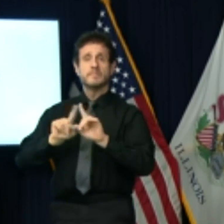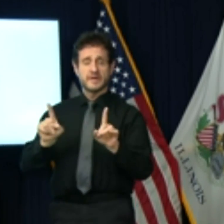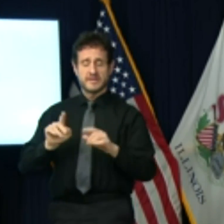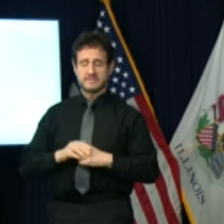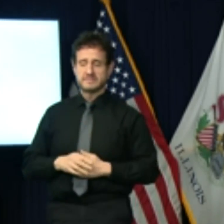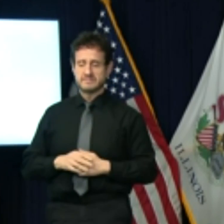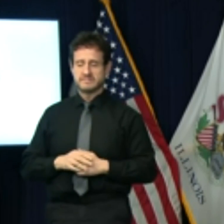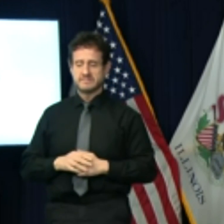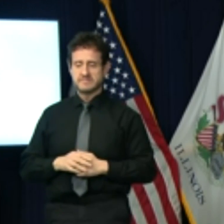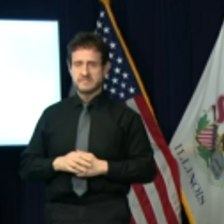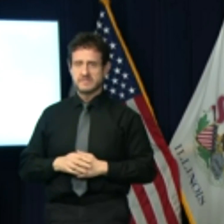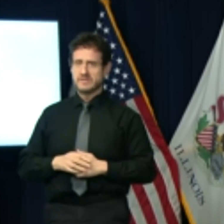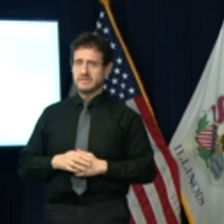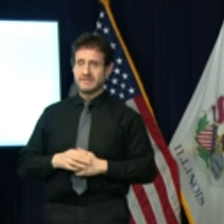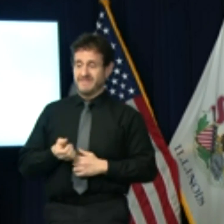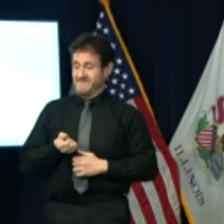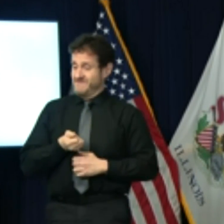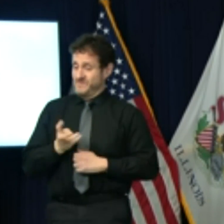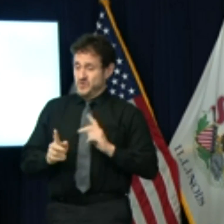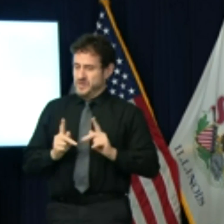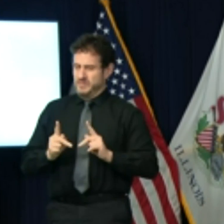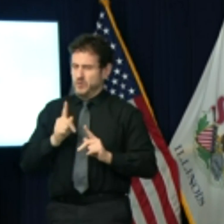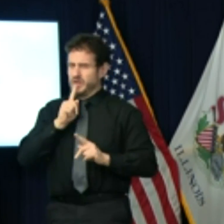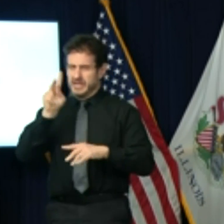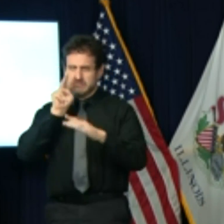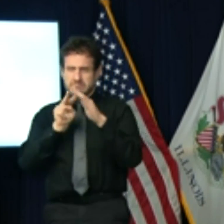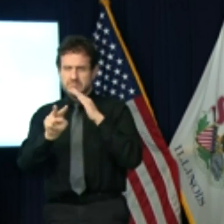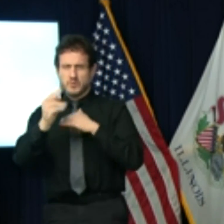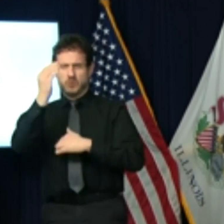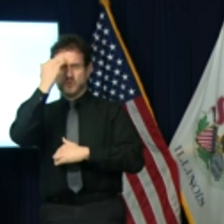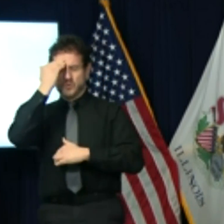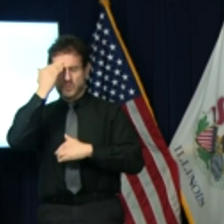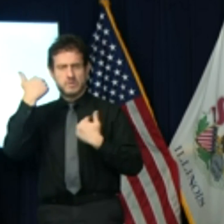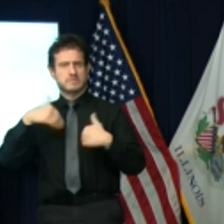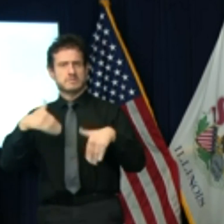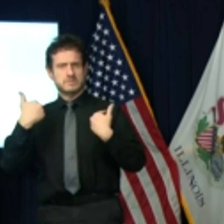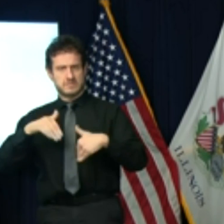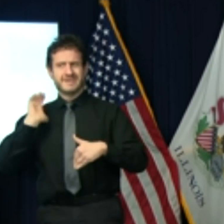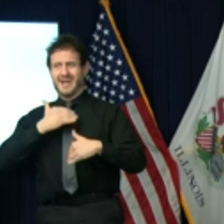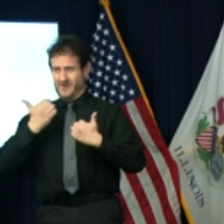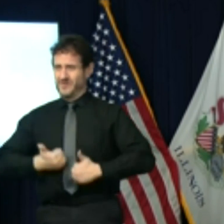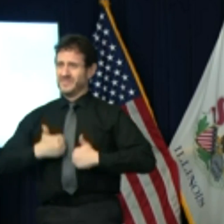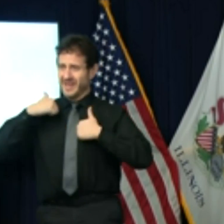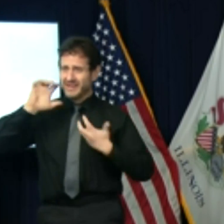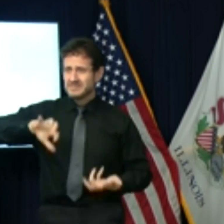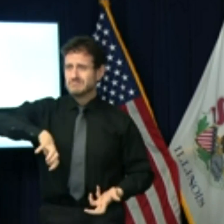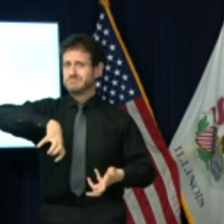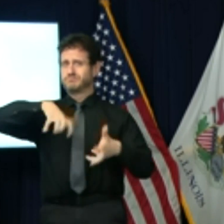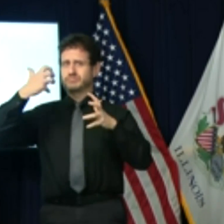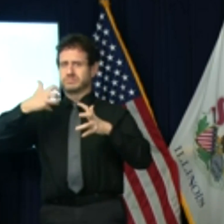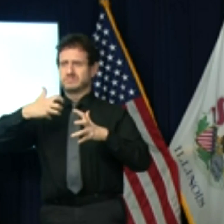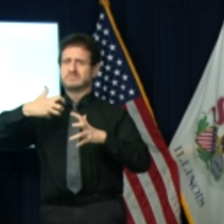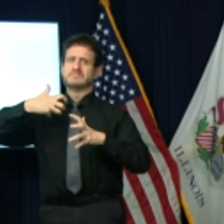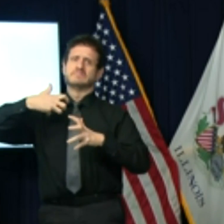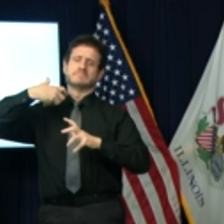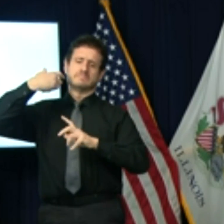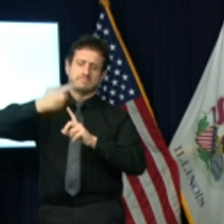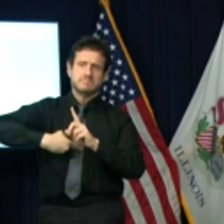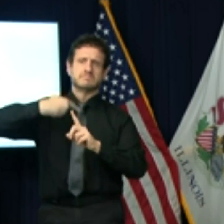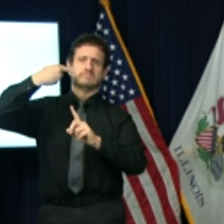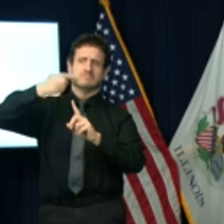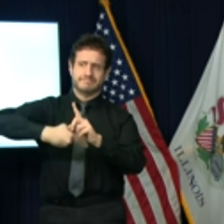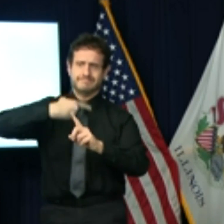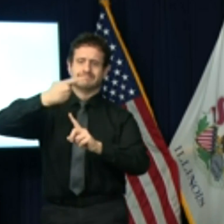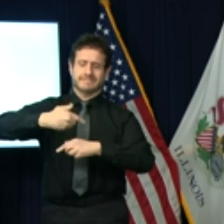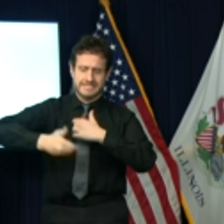so, very few of us had any idea of just how much our lives would be disrupted in the days, weeks, and months